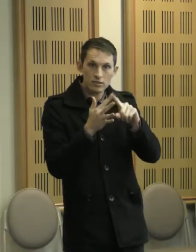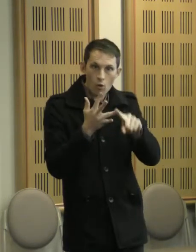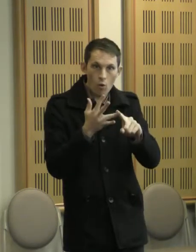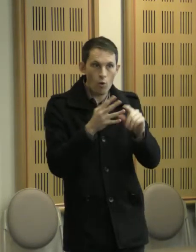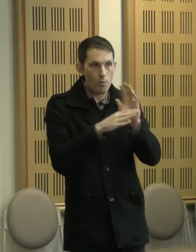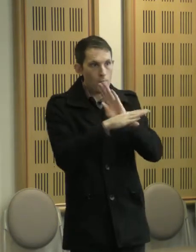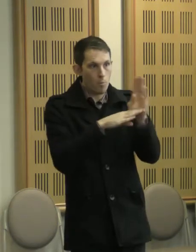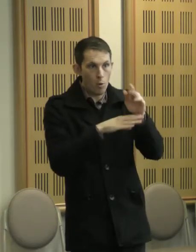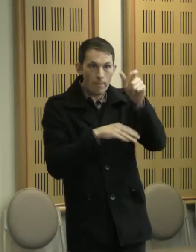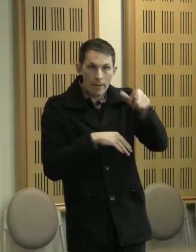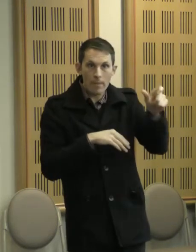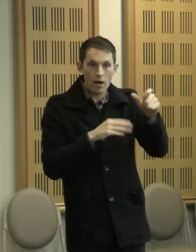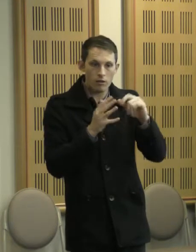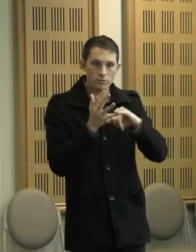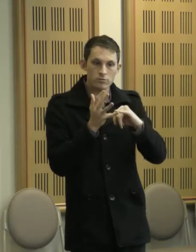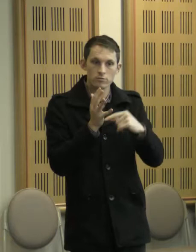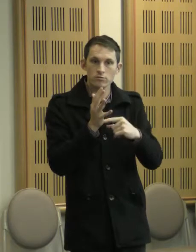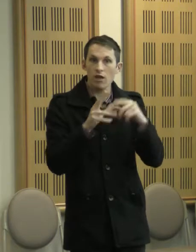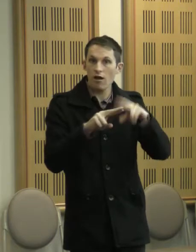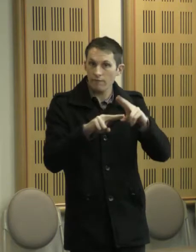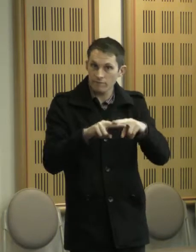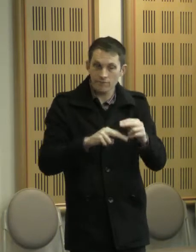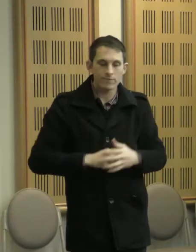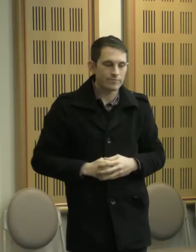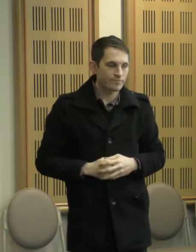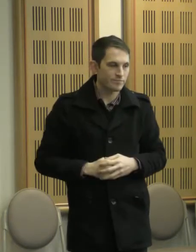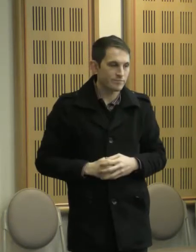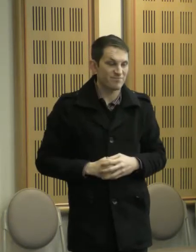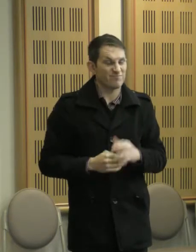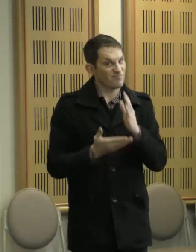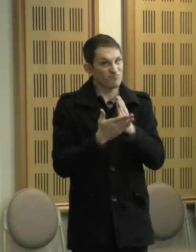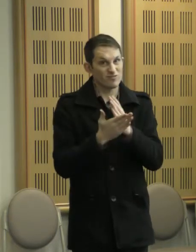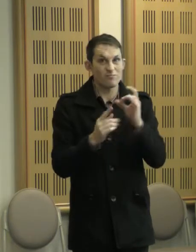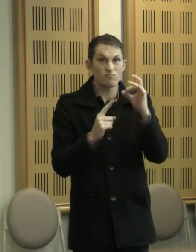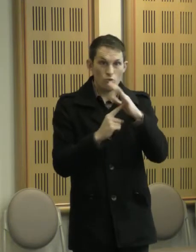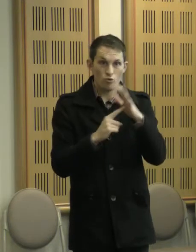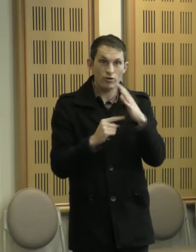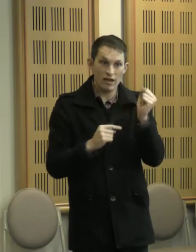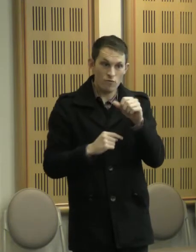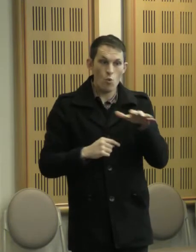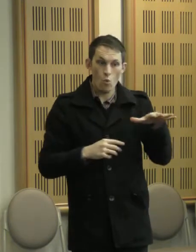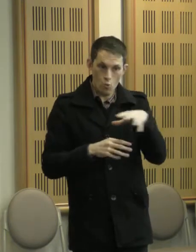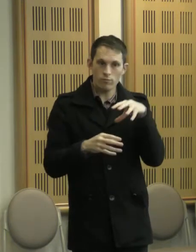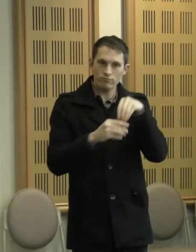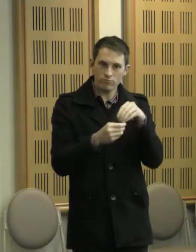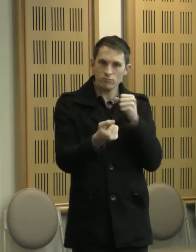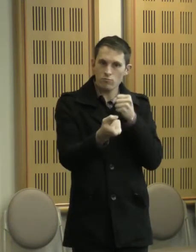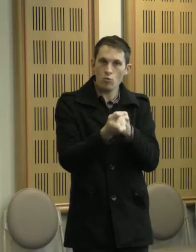members and staff. It's important to have everyone's support right from the start.